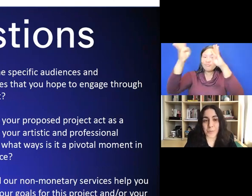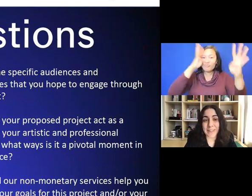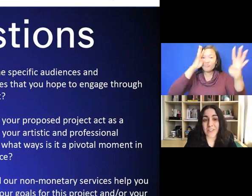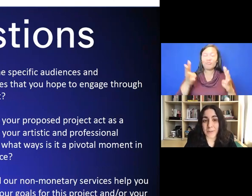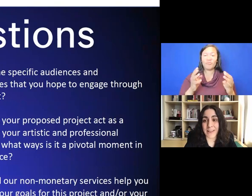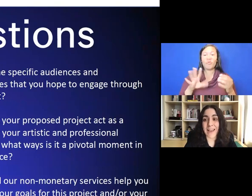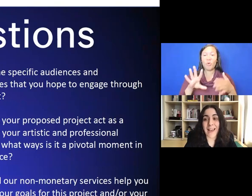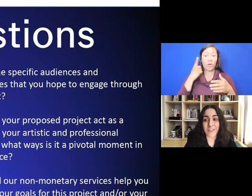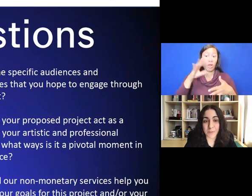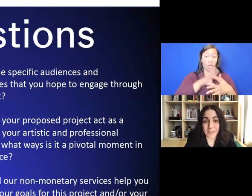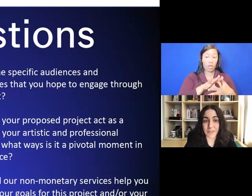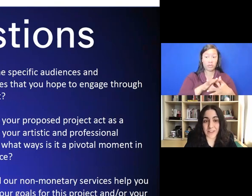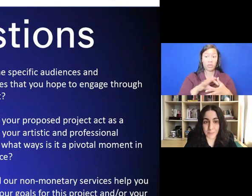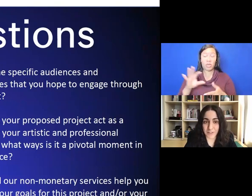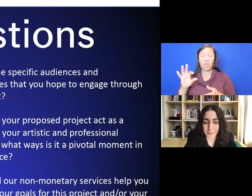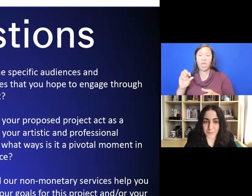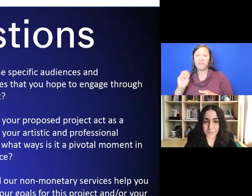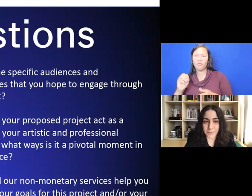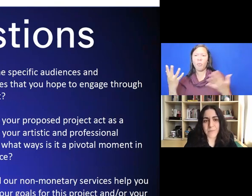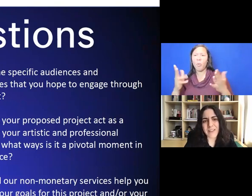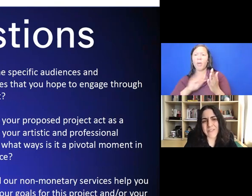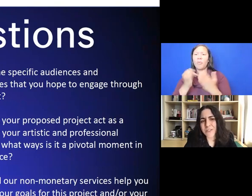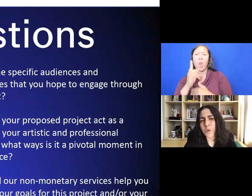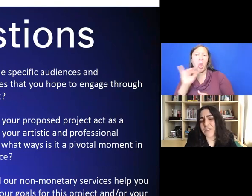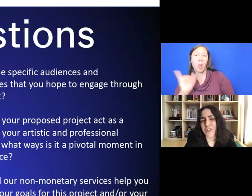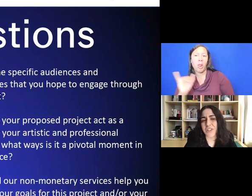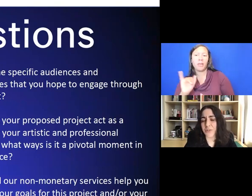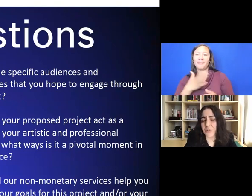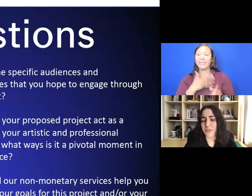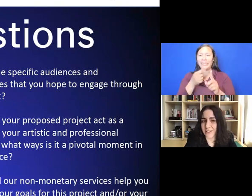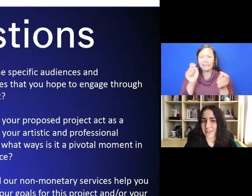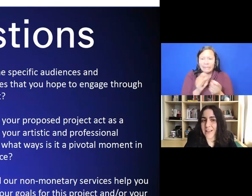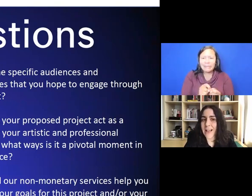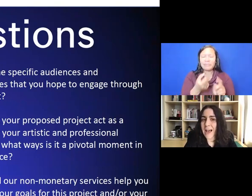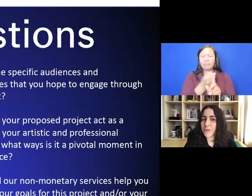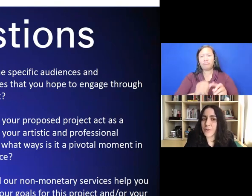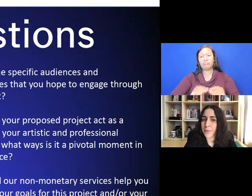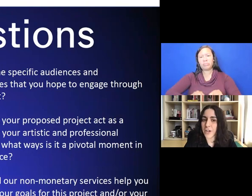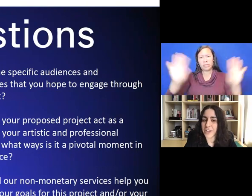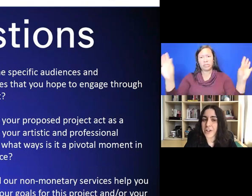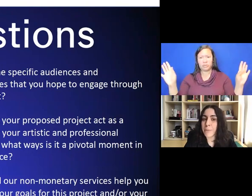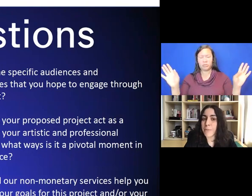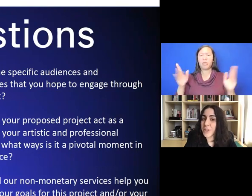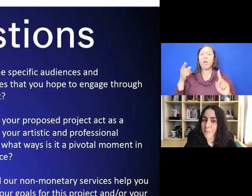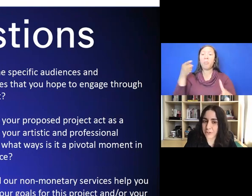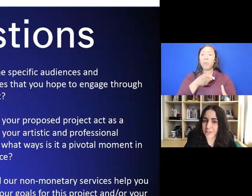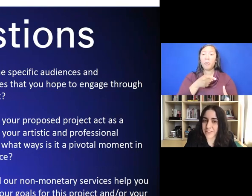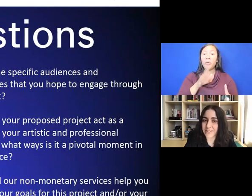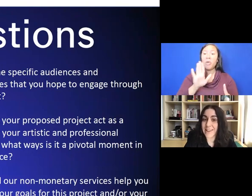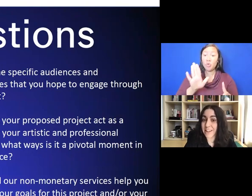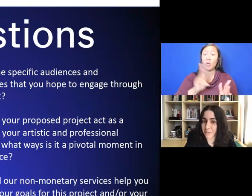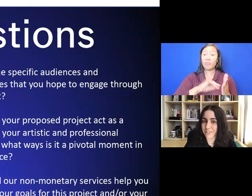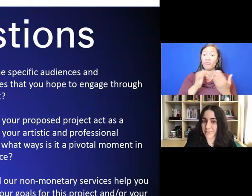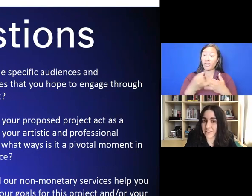you to please be as specific as possible. This is a question that's really asking, how is your project pushing boundaries,